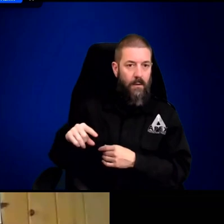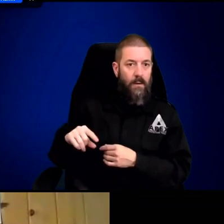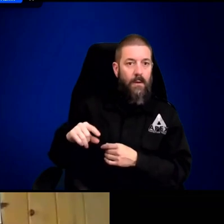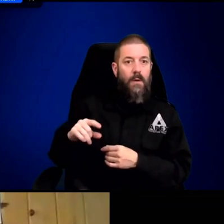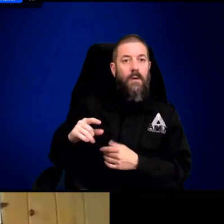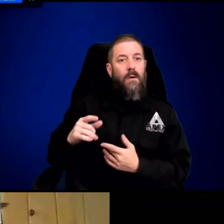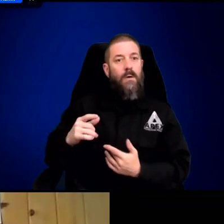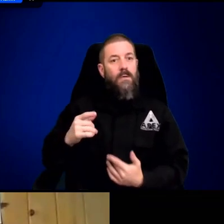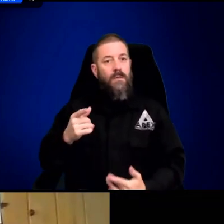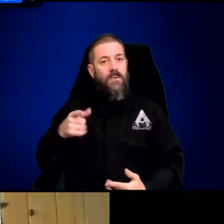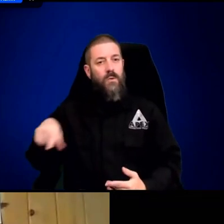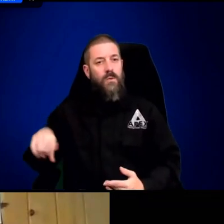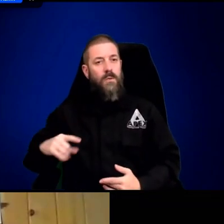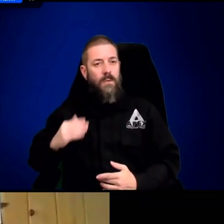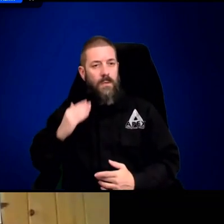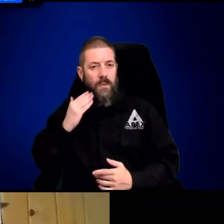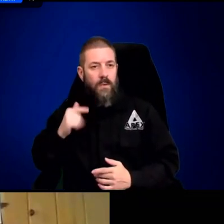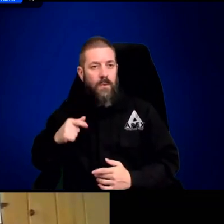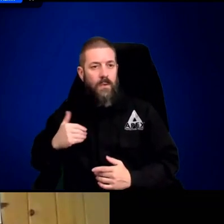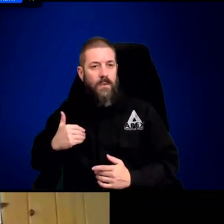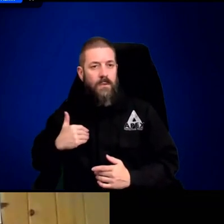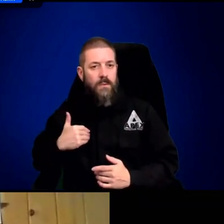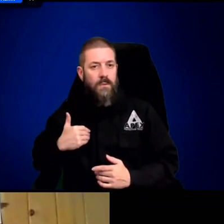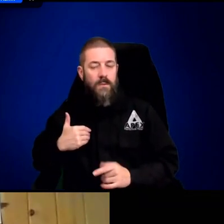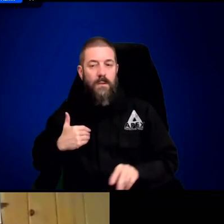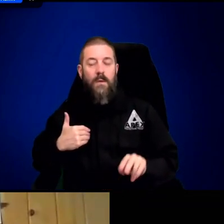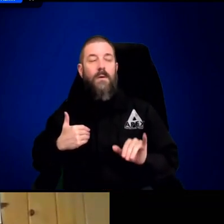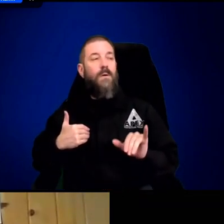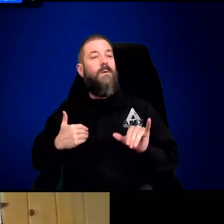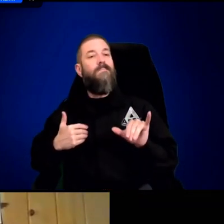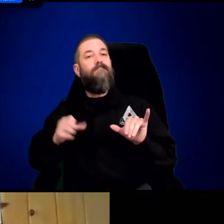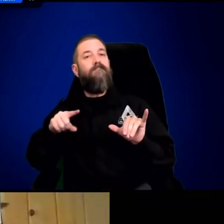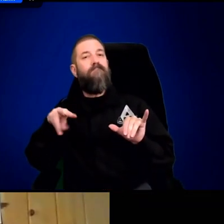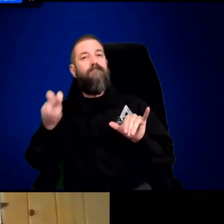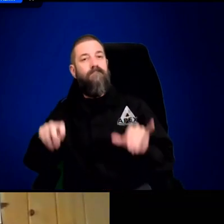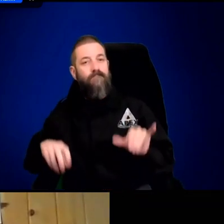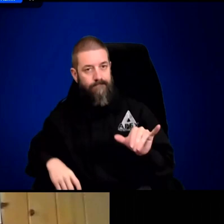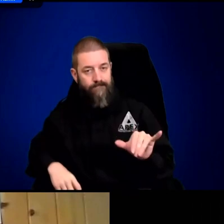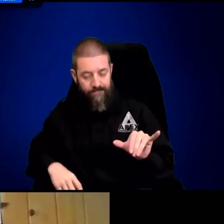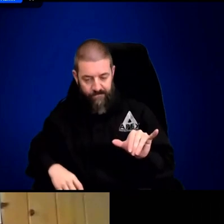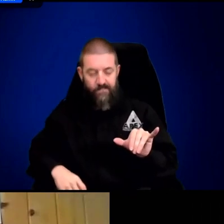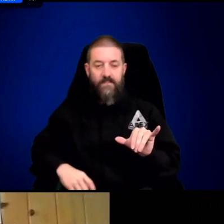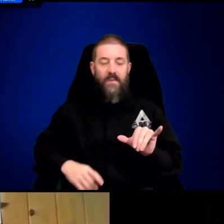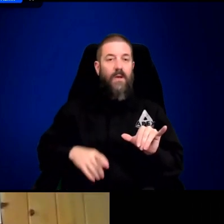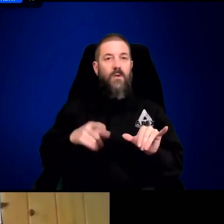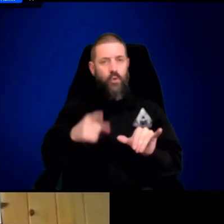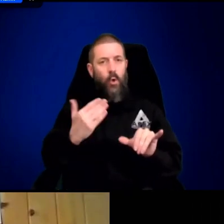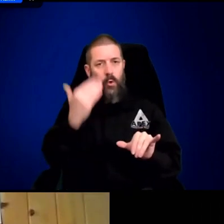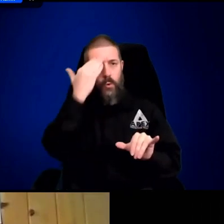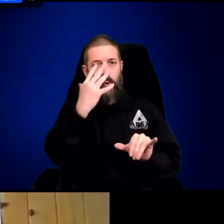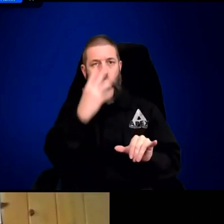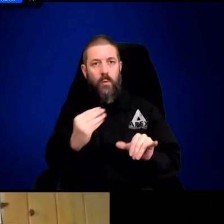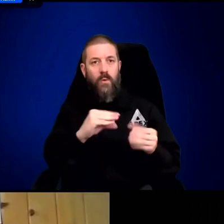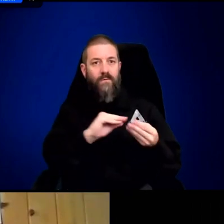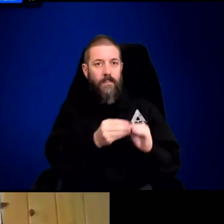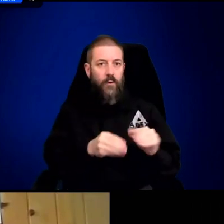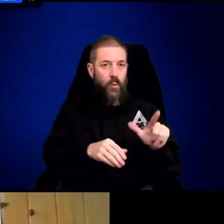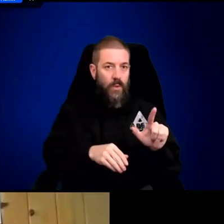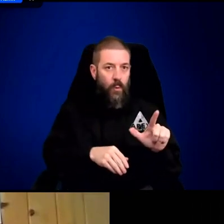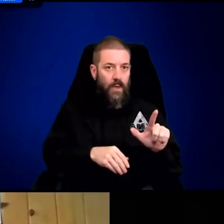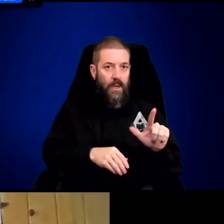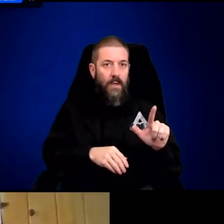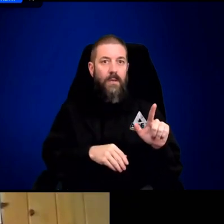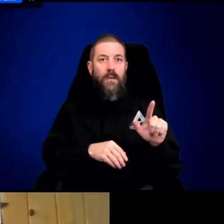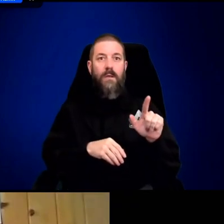you know these animals like 21 so well. Do you feel like there's any reciprocity in the relationship? Do they know you